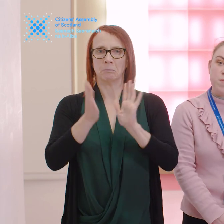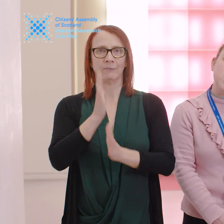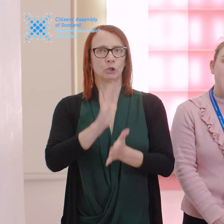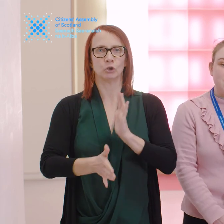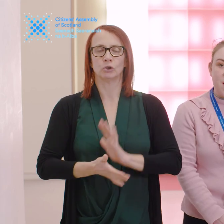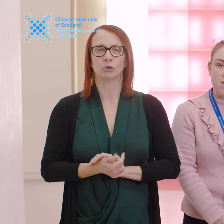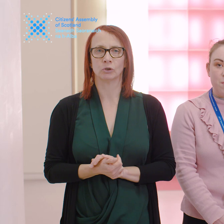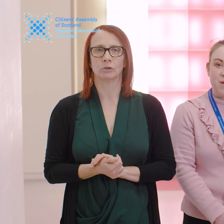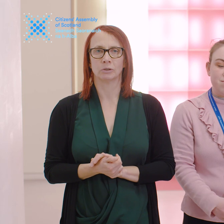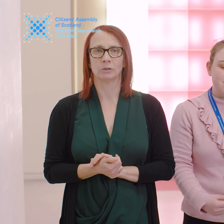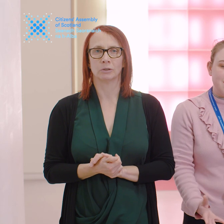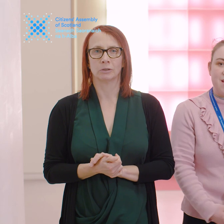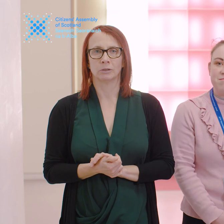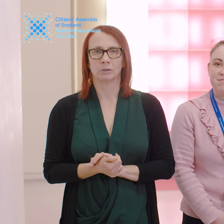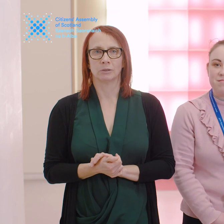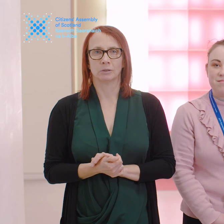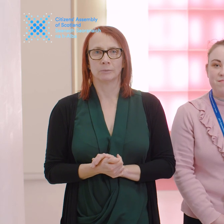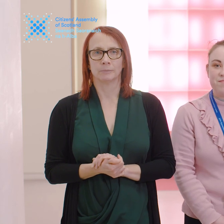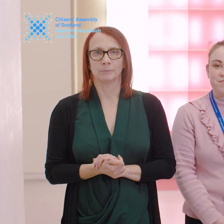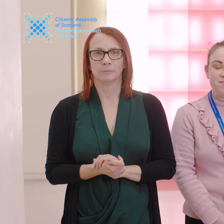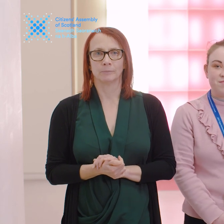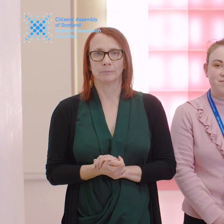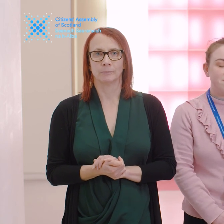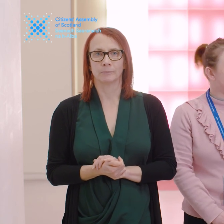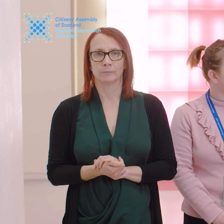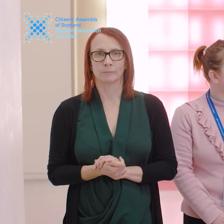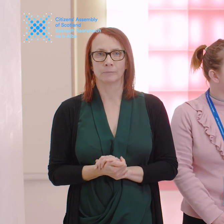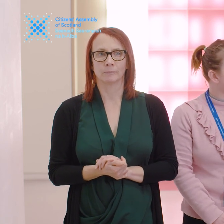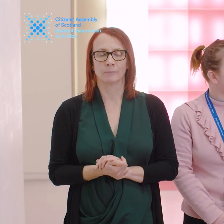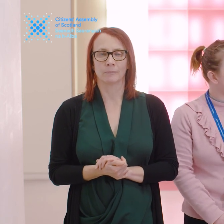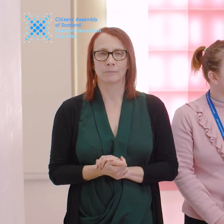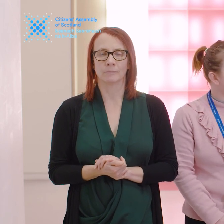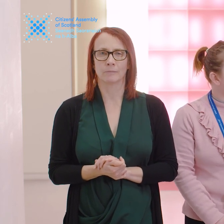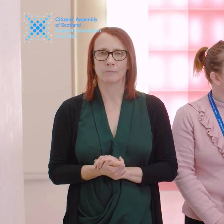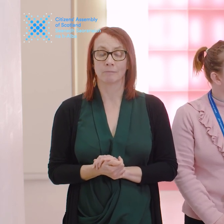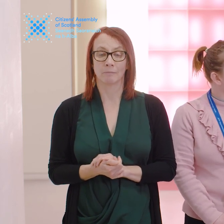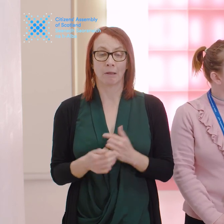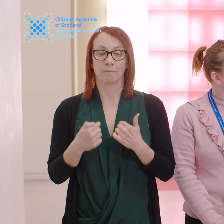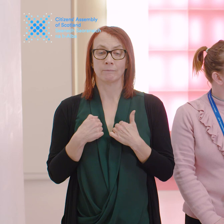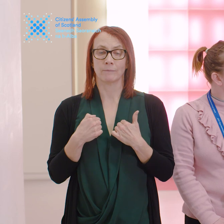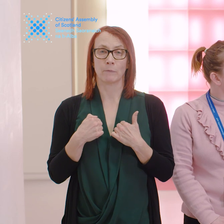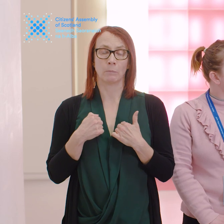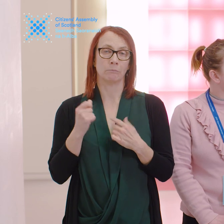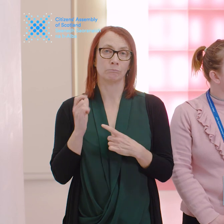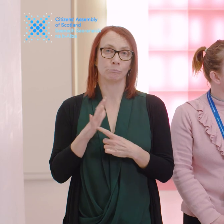we'll just put that tax up and that's it. And I think also for me it was quite key to think about